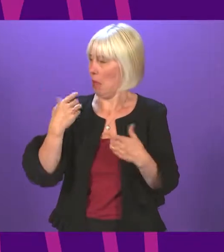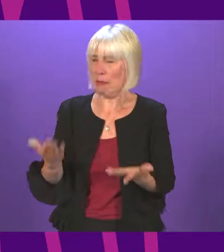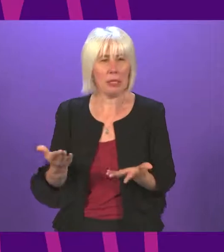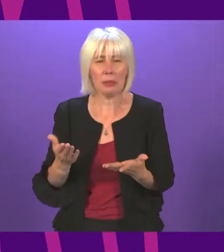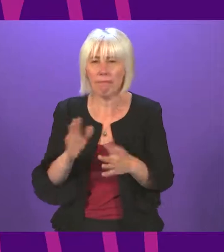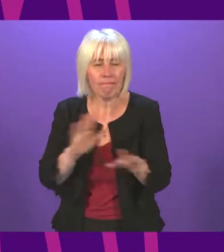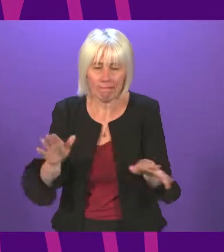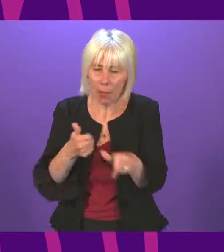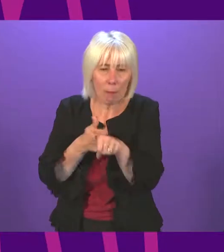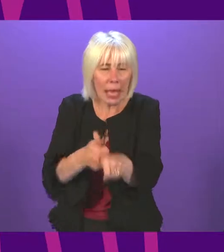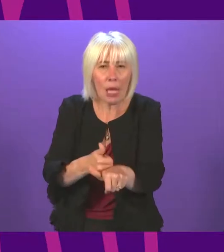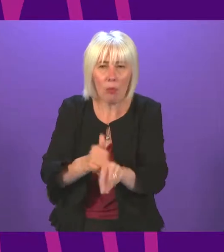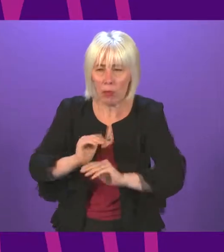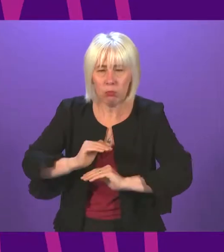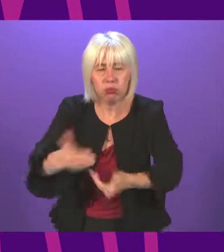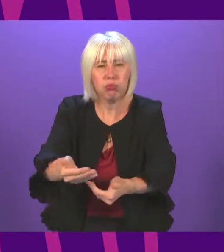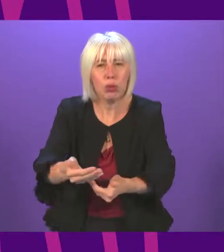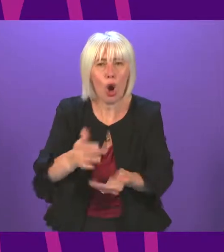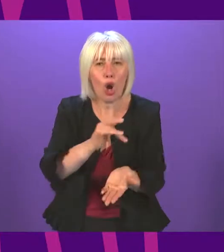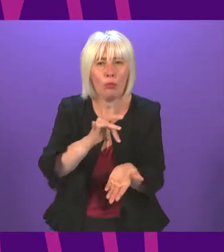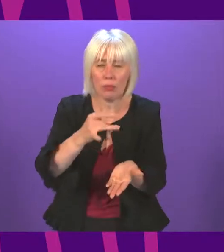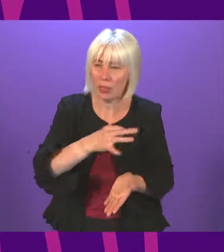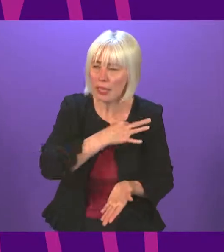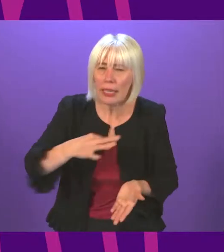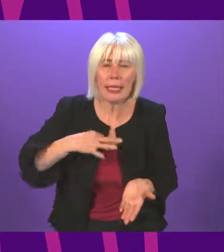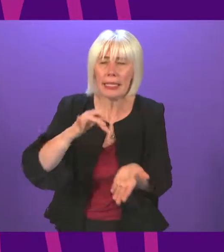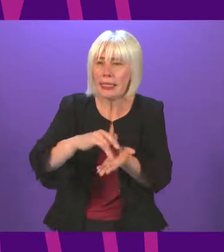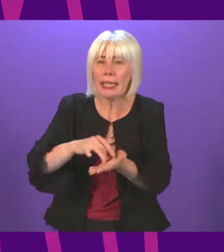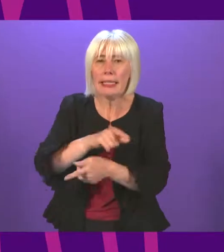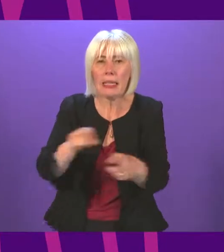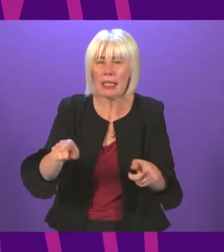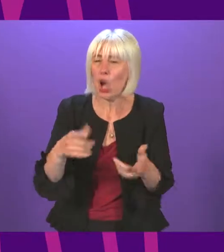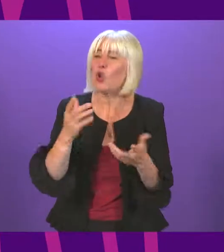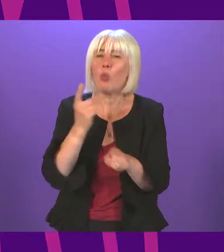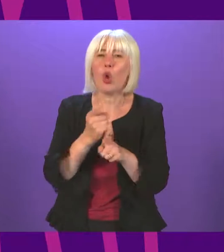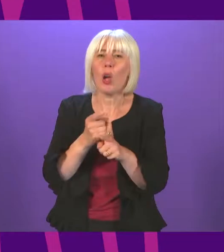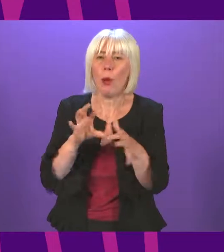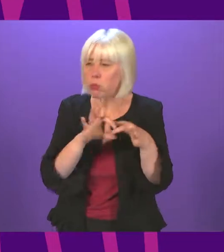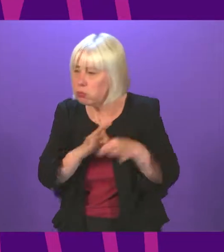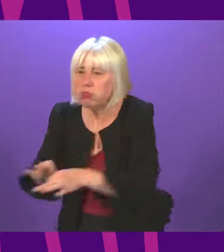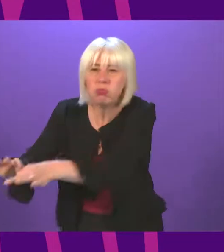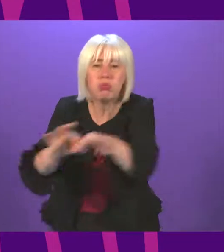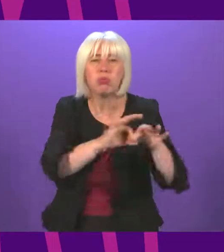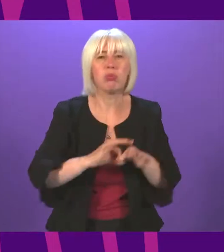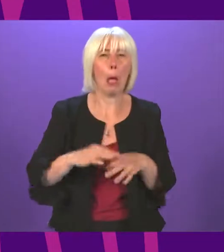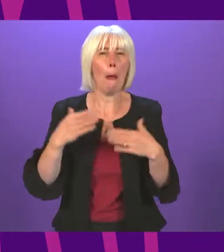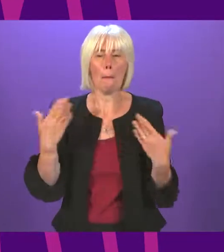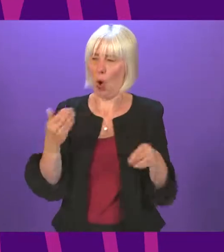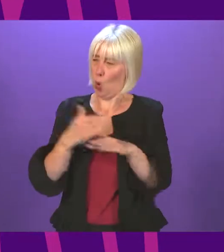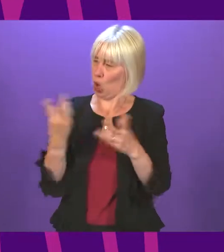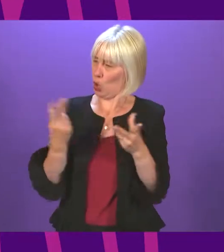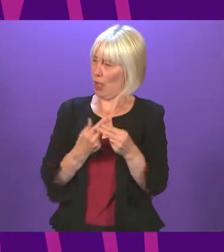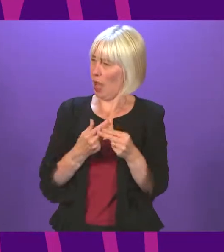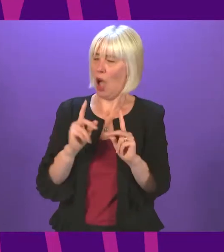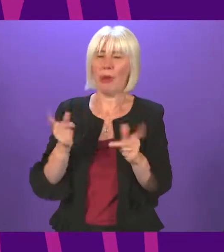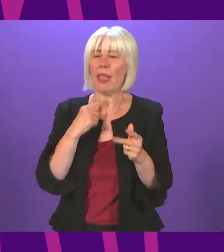backed up with delivery. So we can have all the warm words about cooperation, but cooperation has to be more than just saying, roll over and agree with what